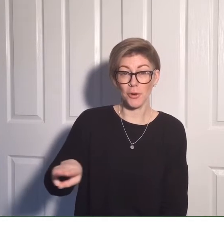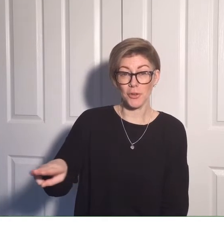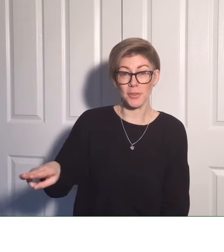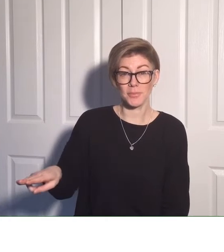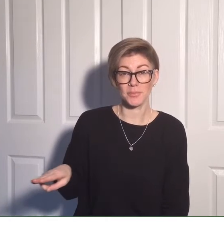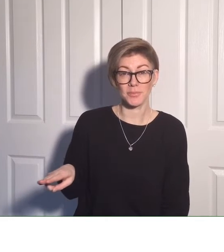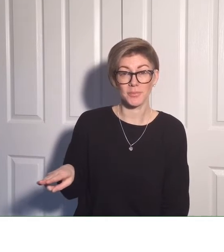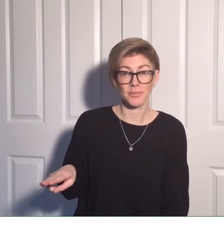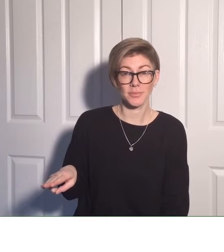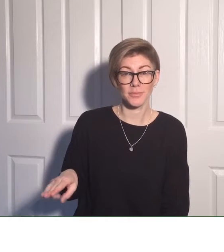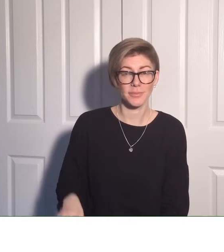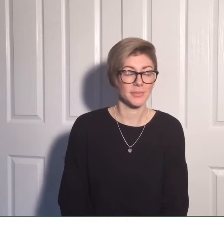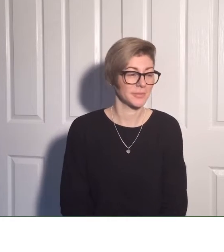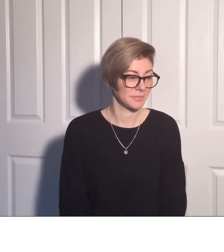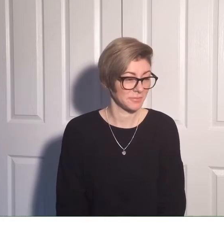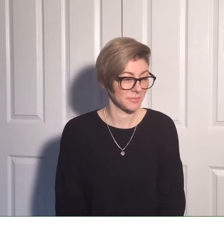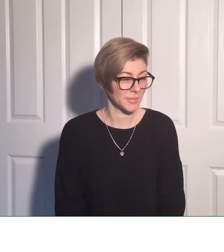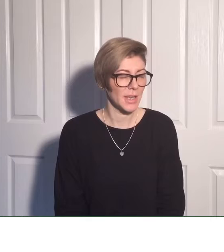see a rug.